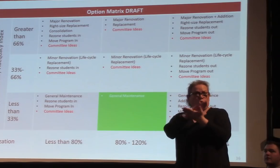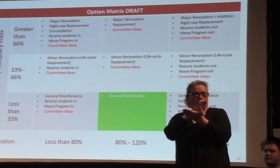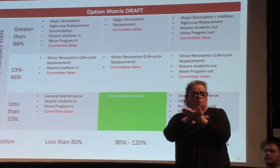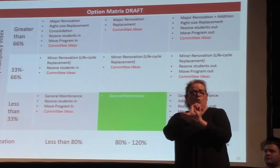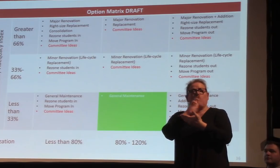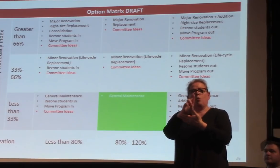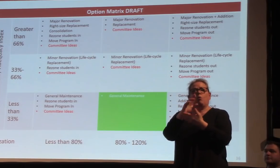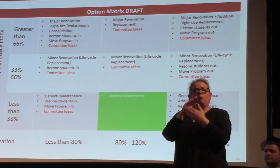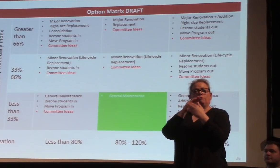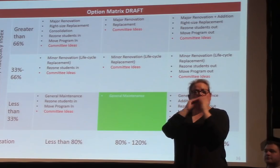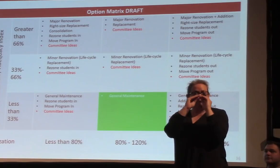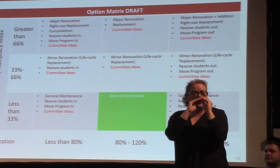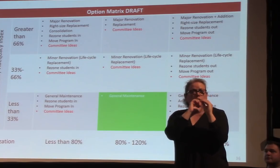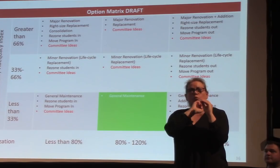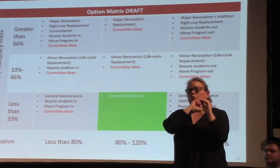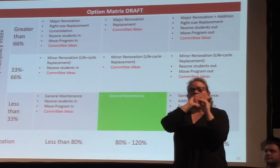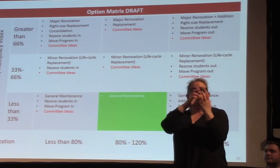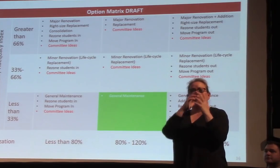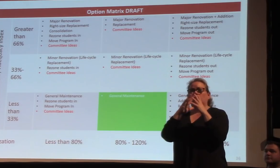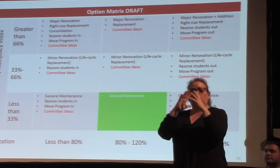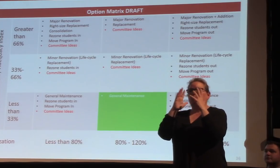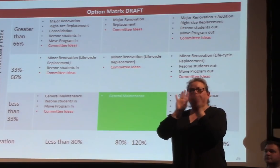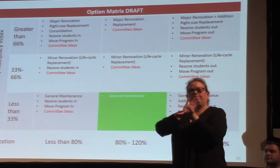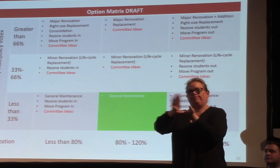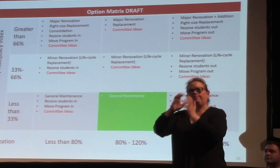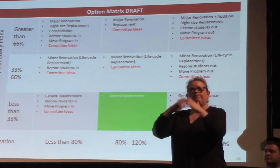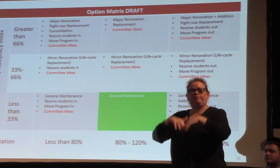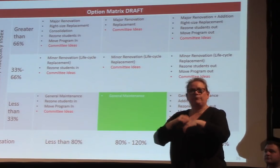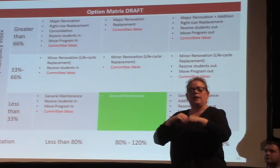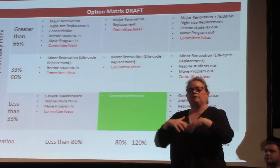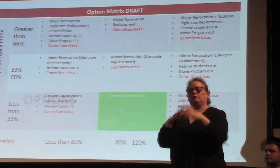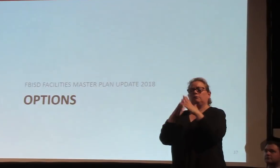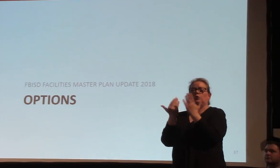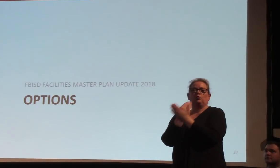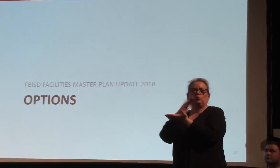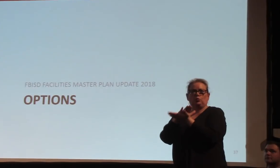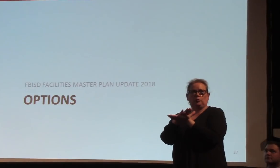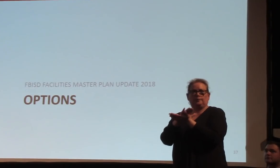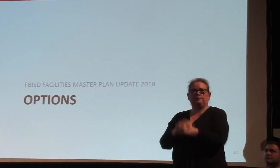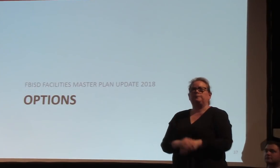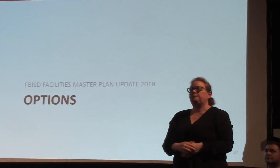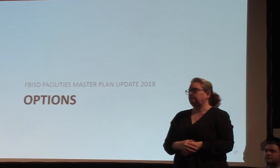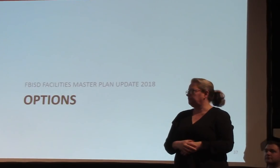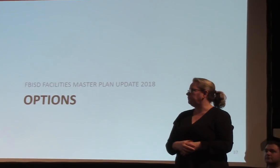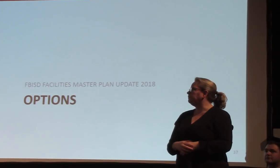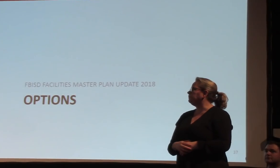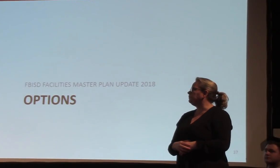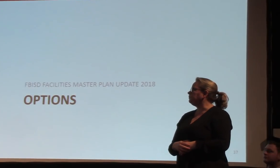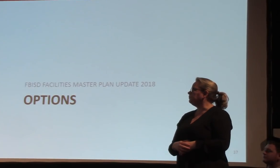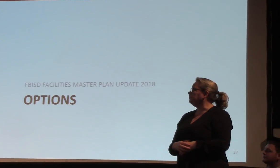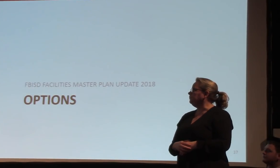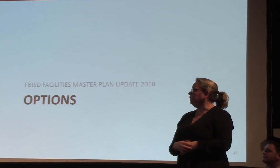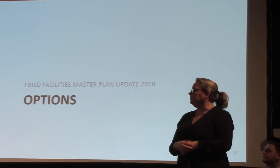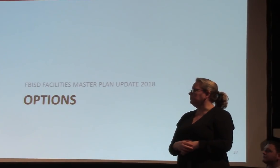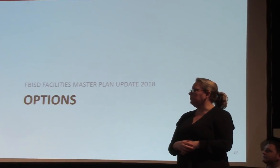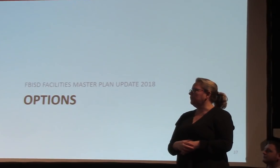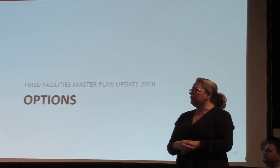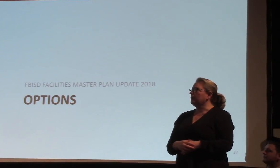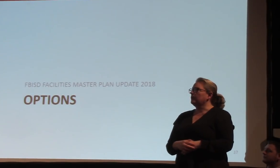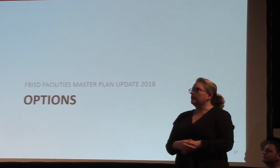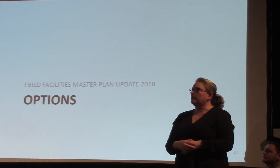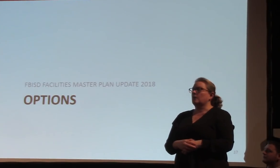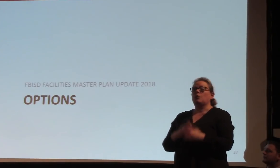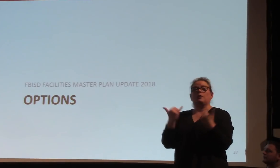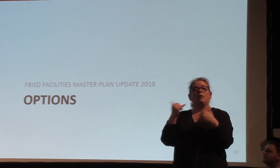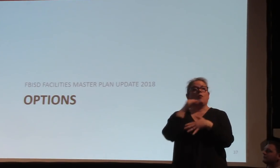the dynamics that we have going on here with facility planning relative to condition and utilization of the facilities. So now I'm going to start going into the